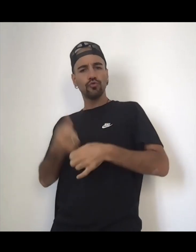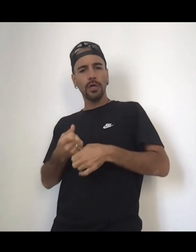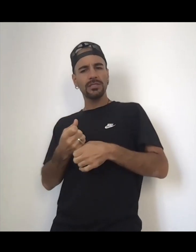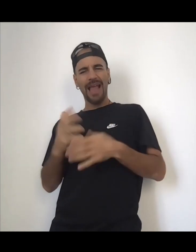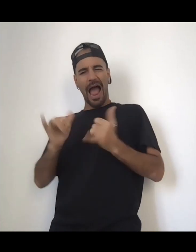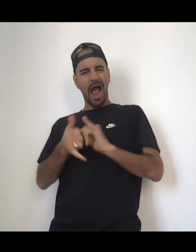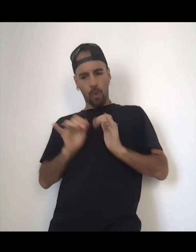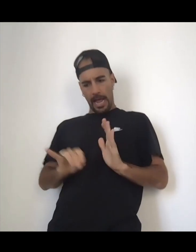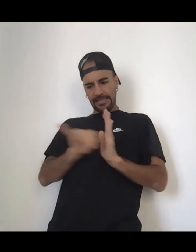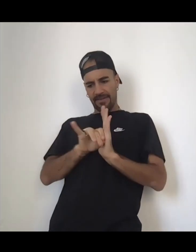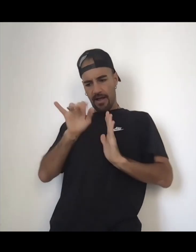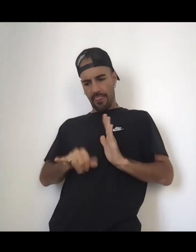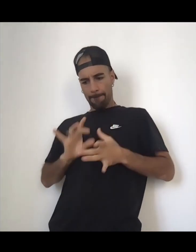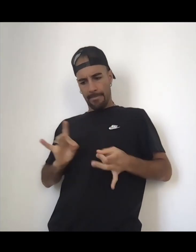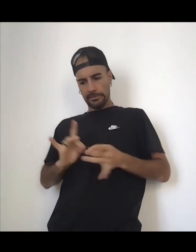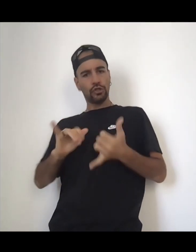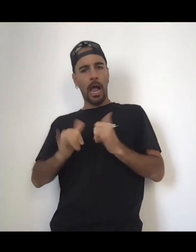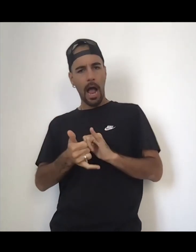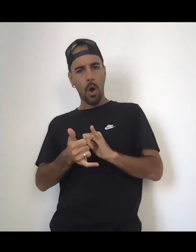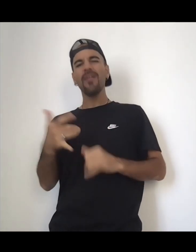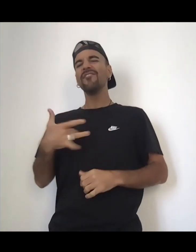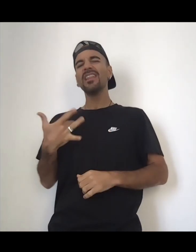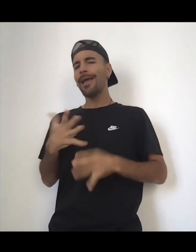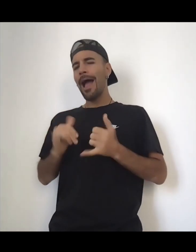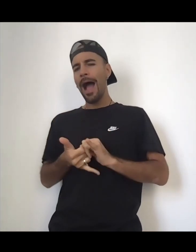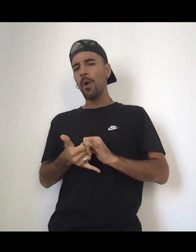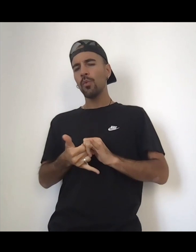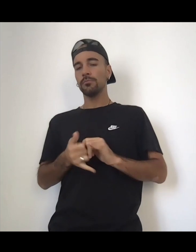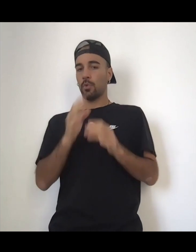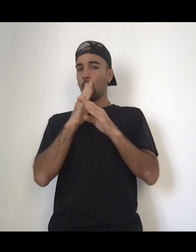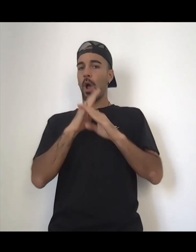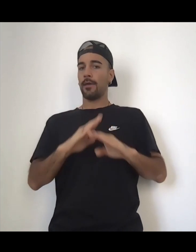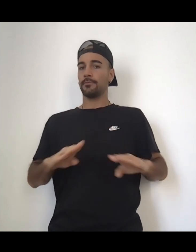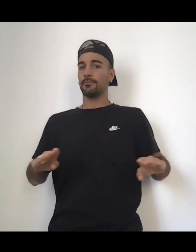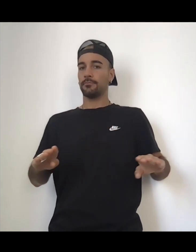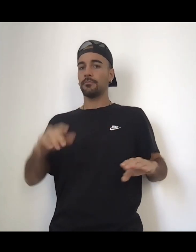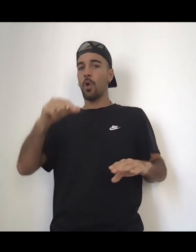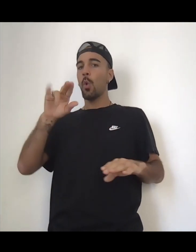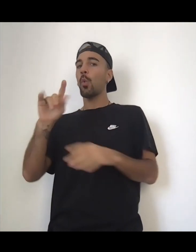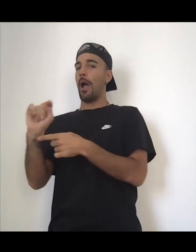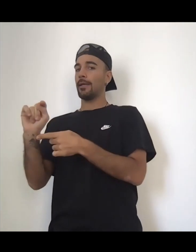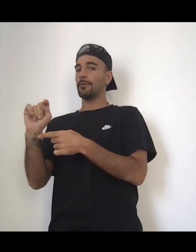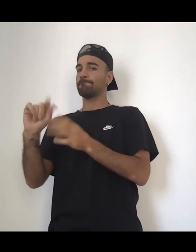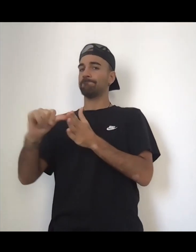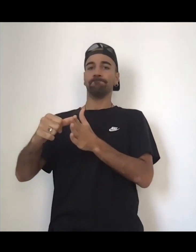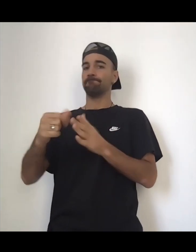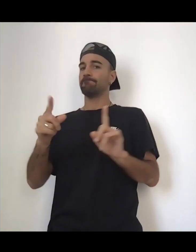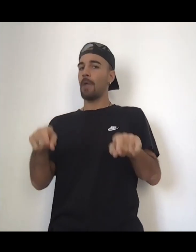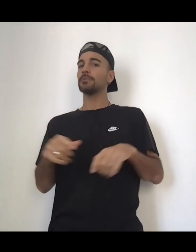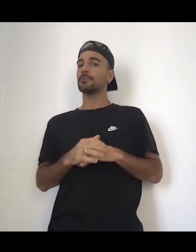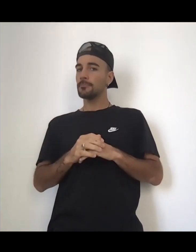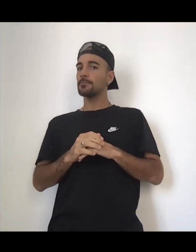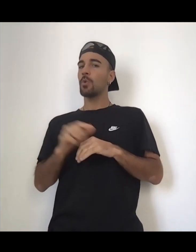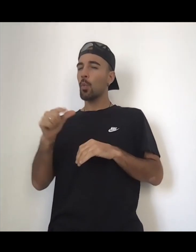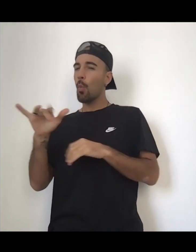hear it. I'm going to find it. It will come. And you'll begin to learn how to still your mind. And stilling,